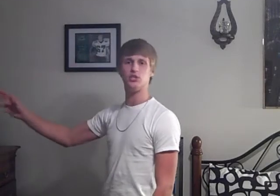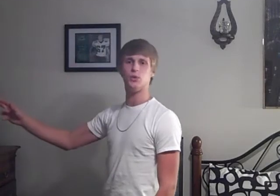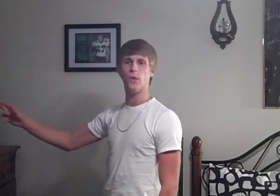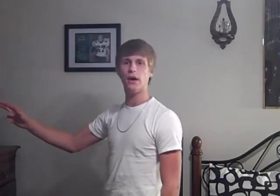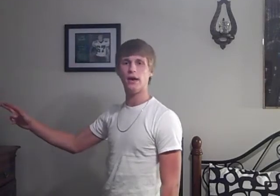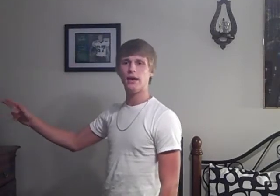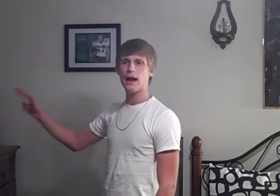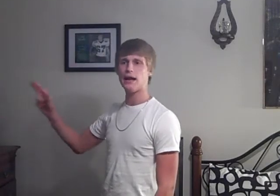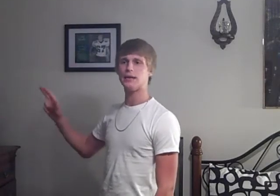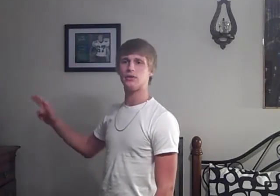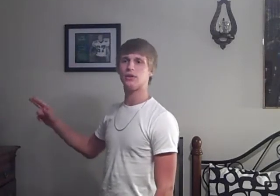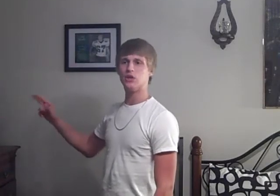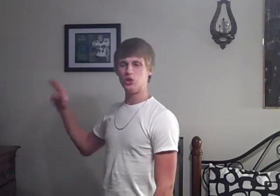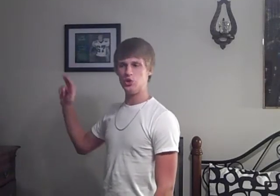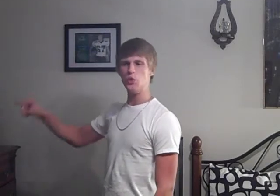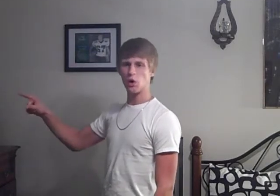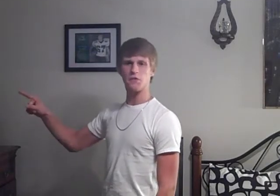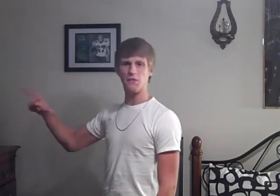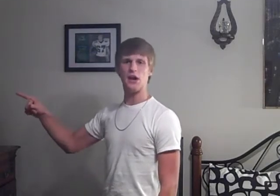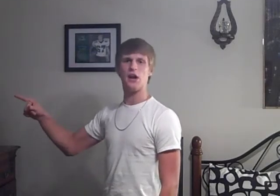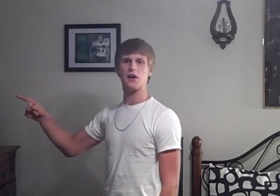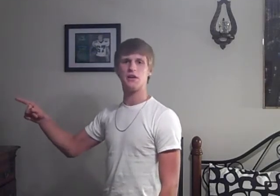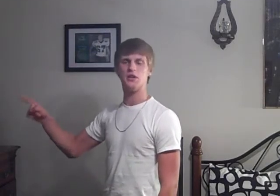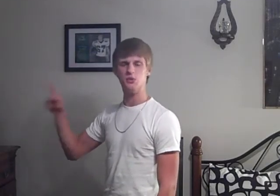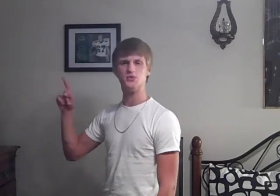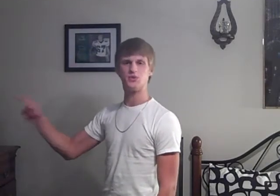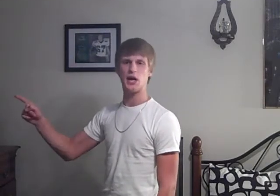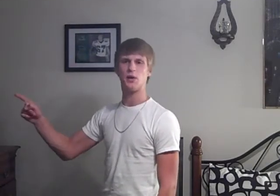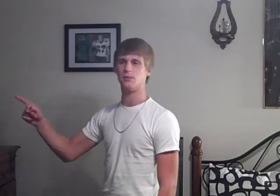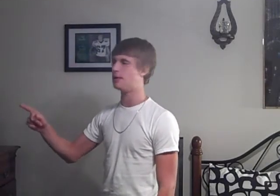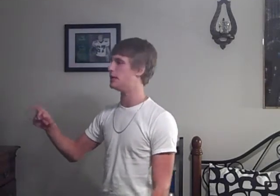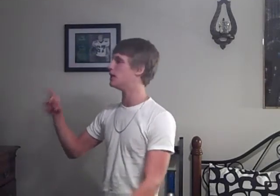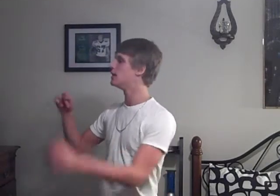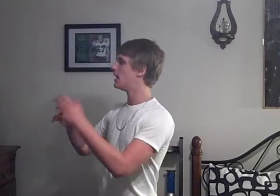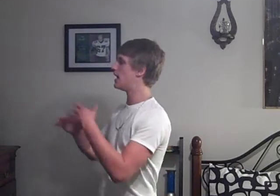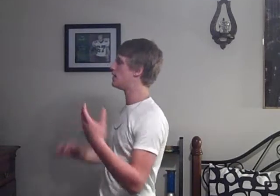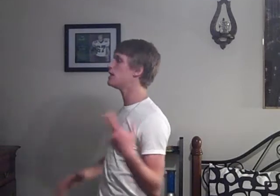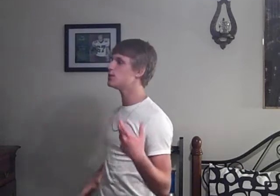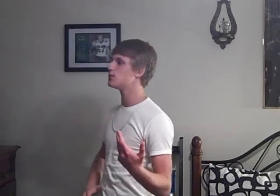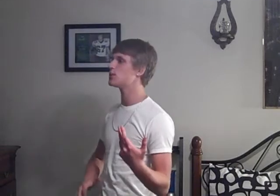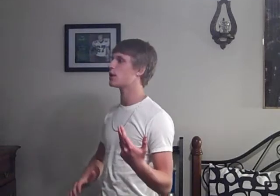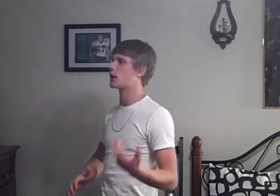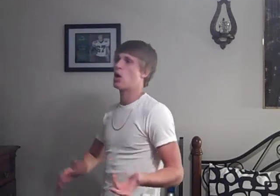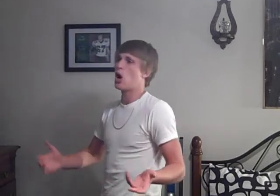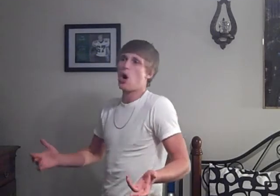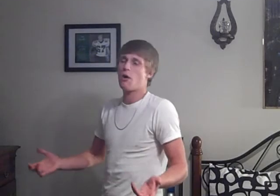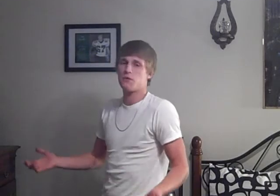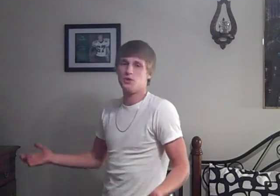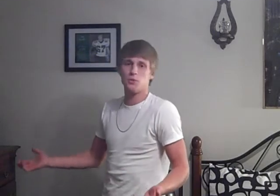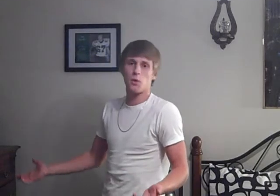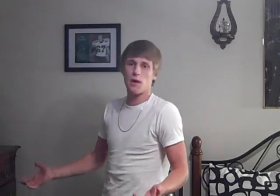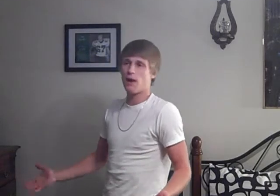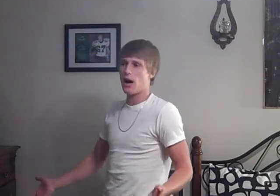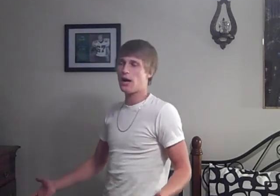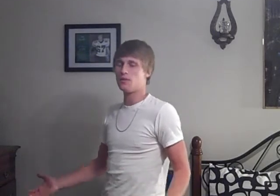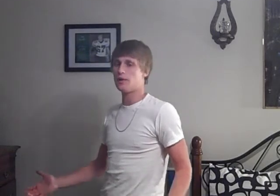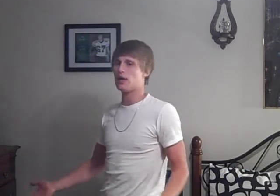you And You weren't there And you scared me And they just look like Oh I thought you were right behind me